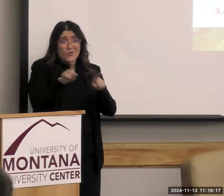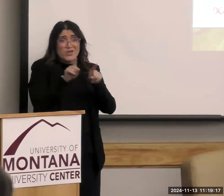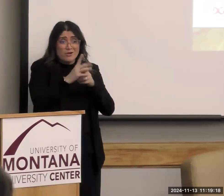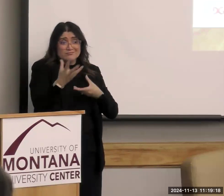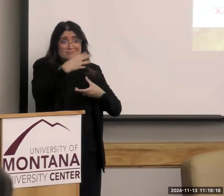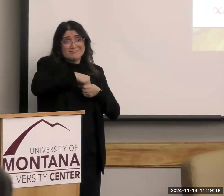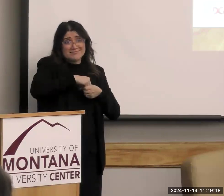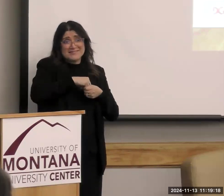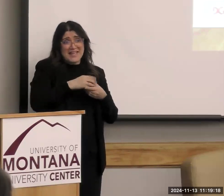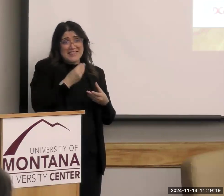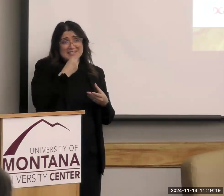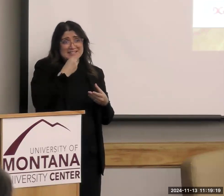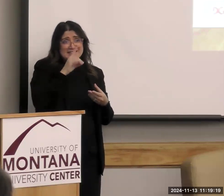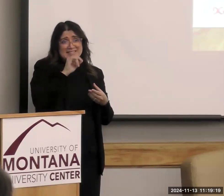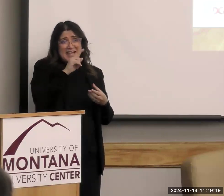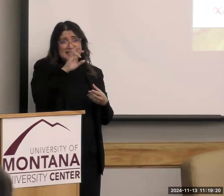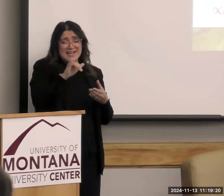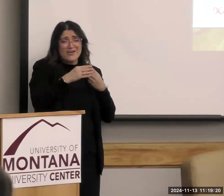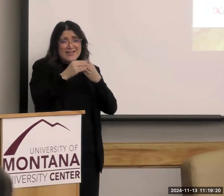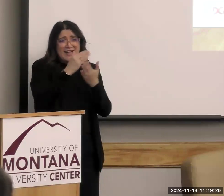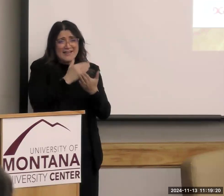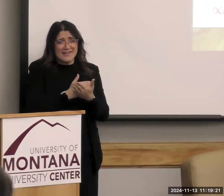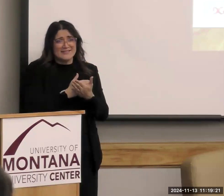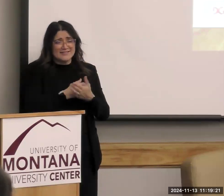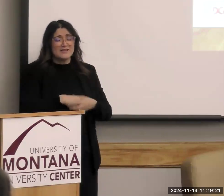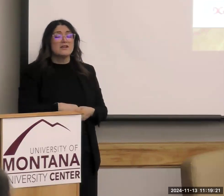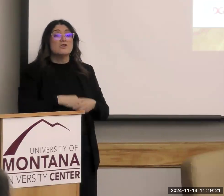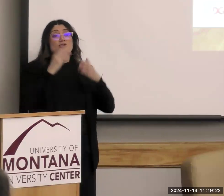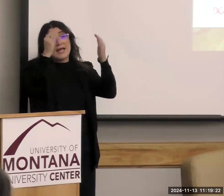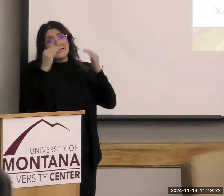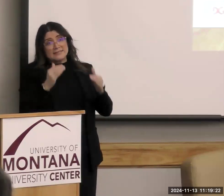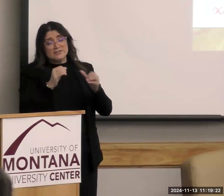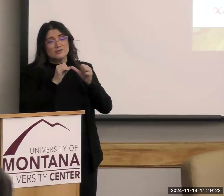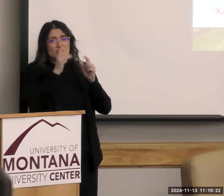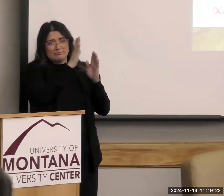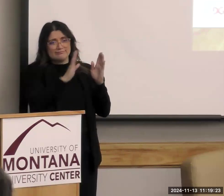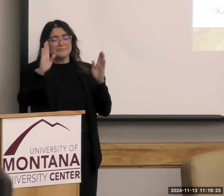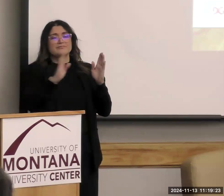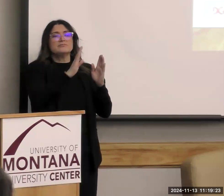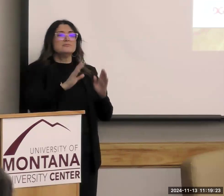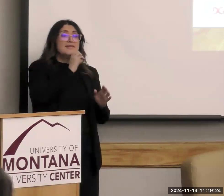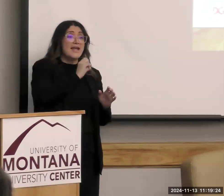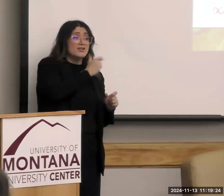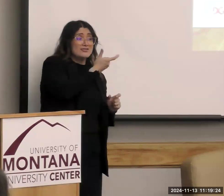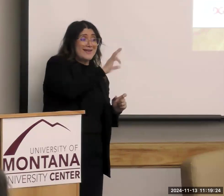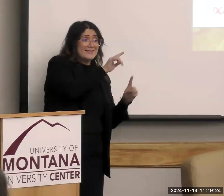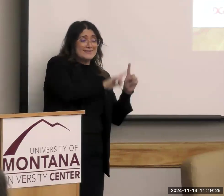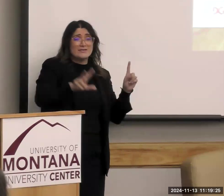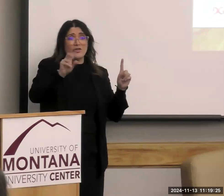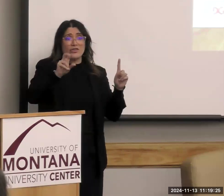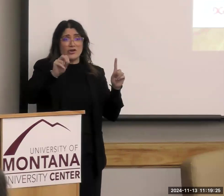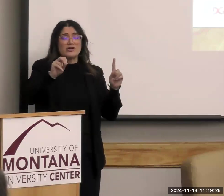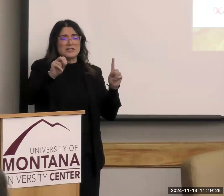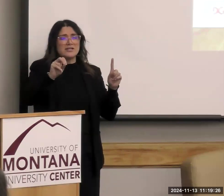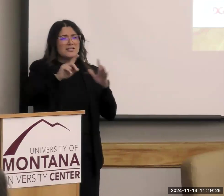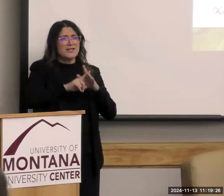guidelines. It doesn't, it is without meaning. Okay, to continue on that axis, ages 19 to 30, things start